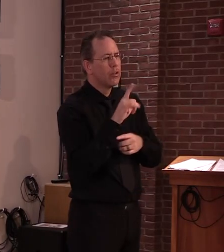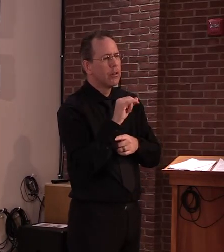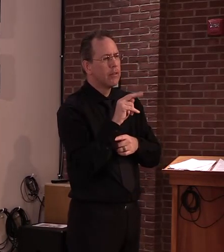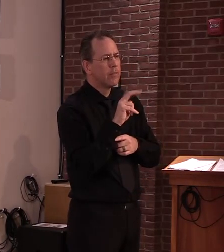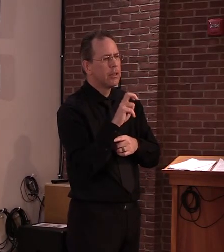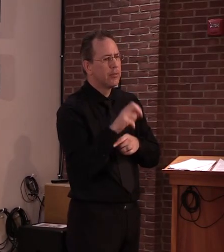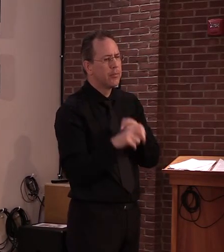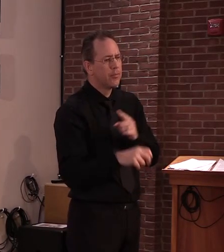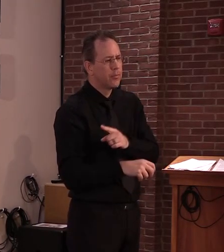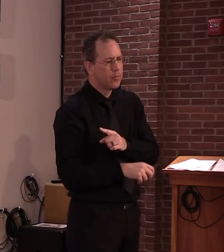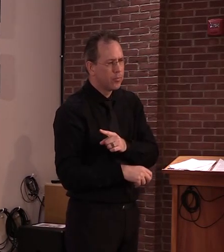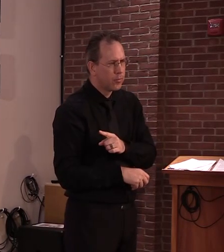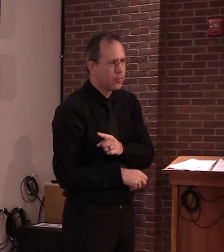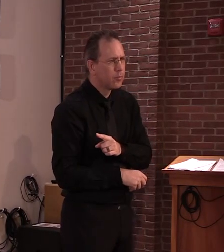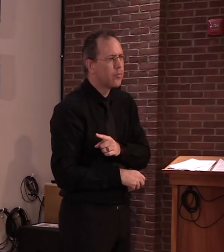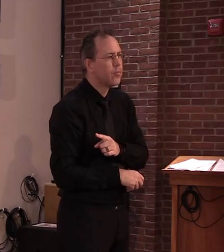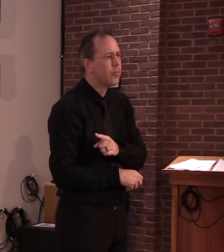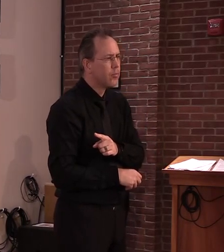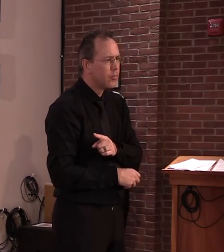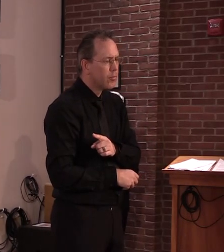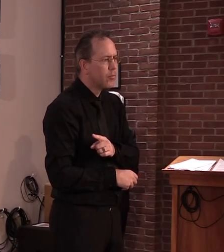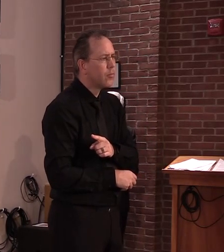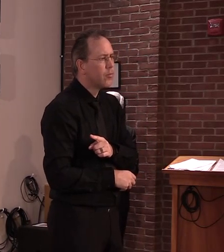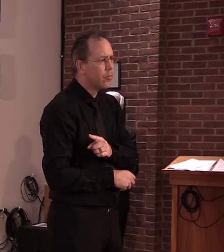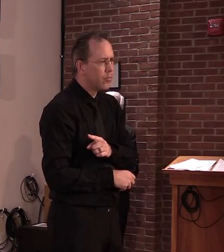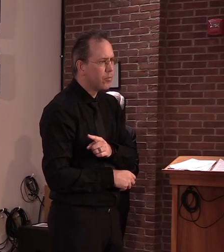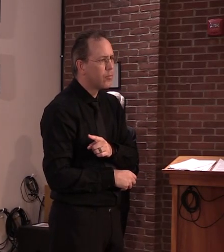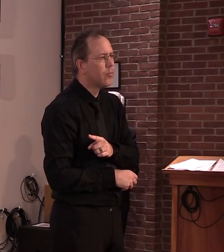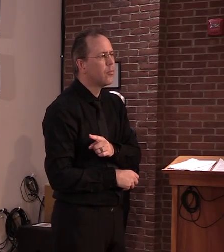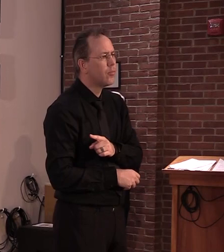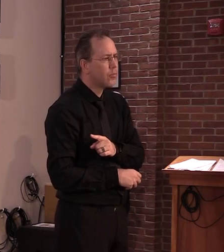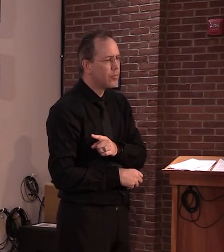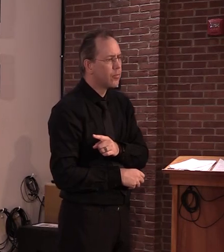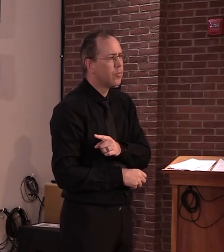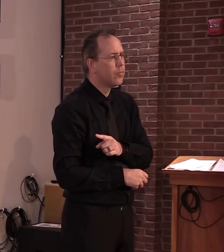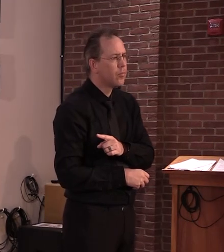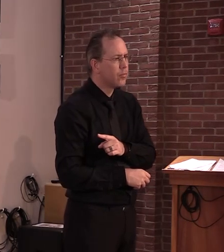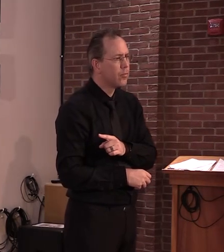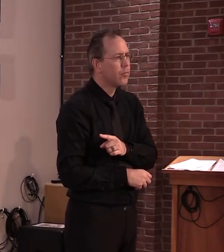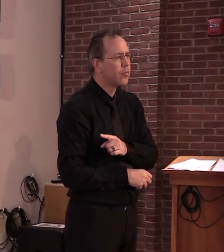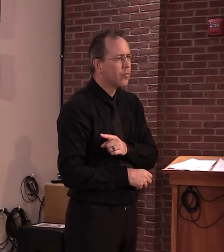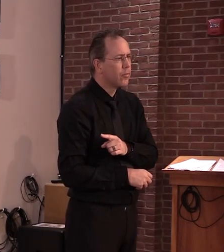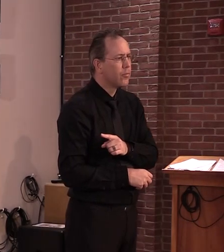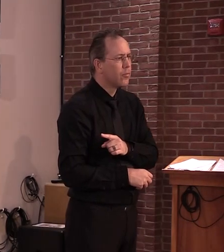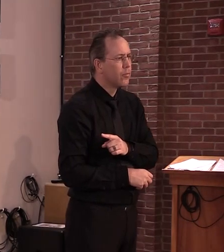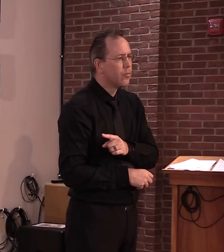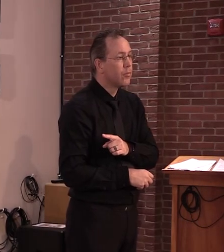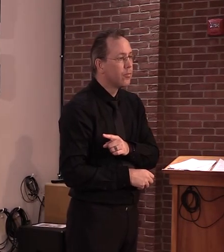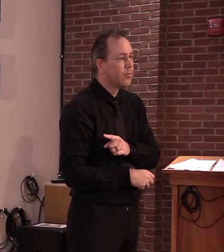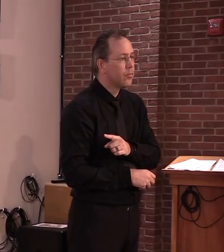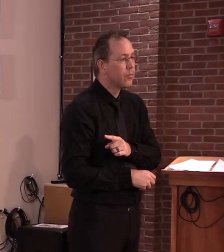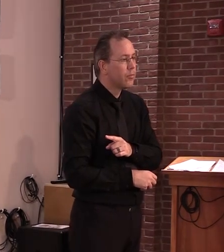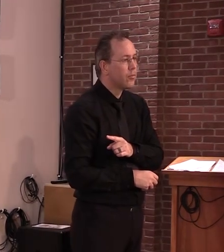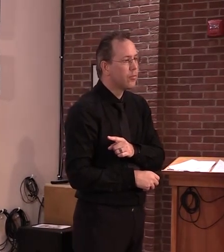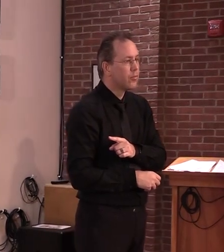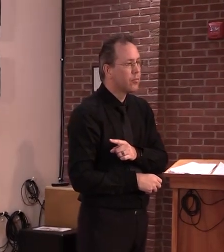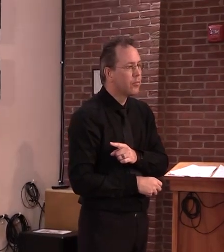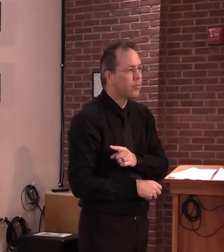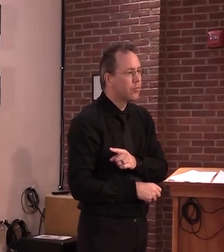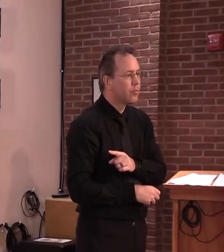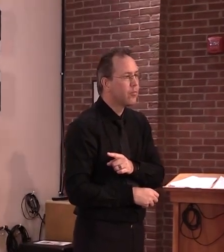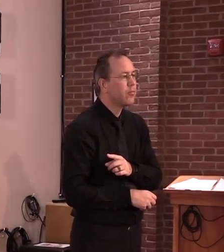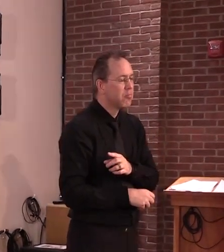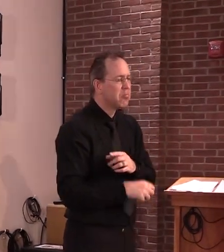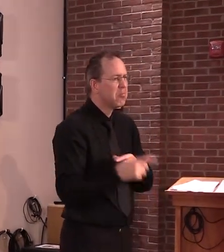vaccine and it's not being used, which I guess tells us something about the state of the nation at the moment. I was wondering if we are